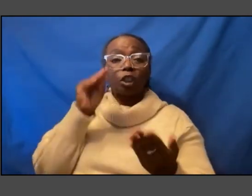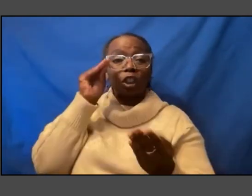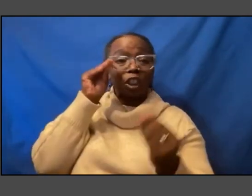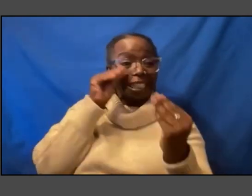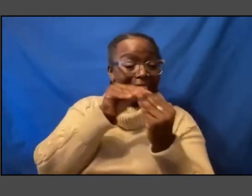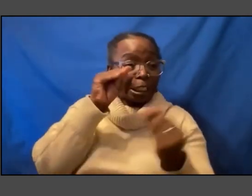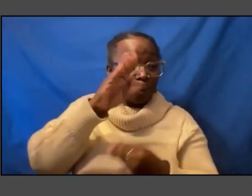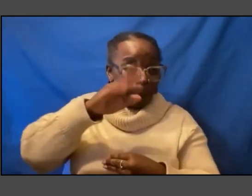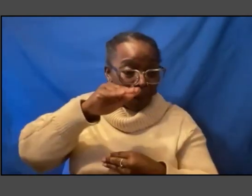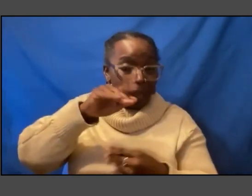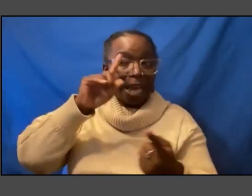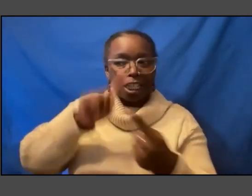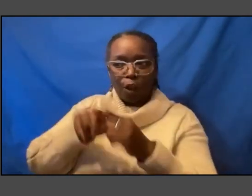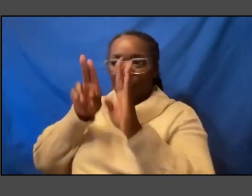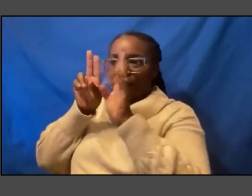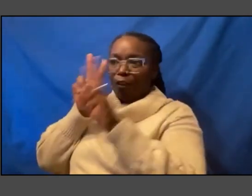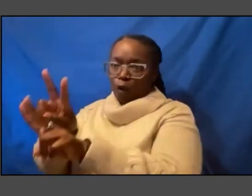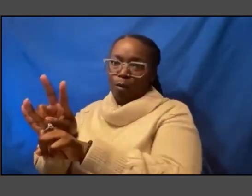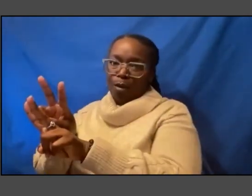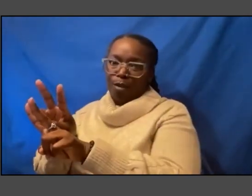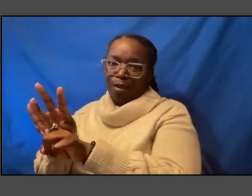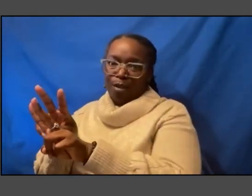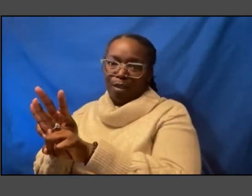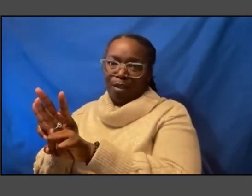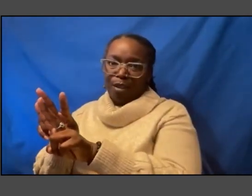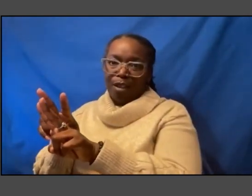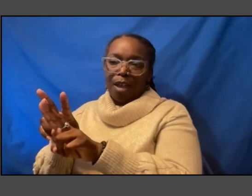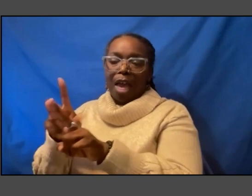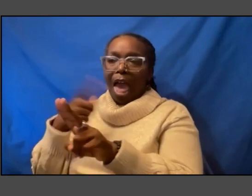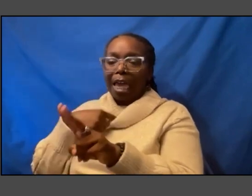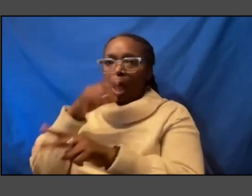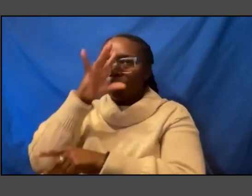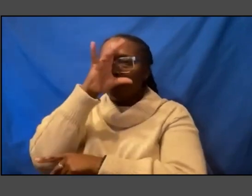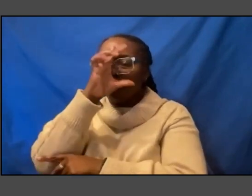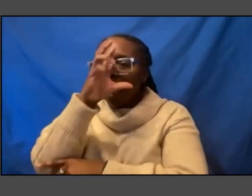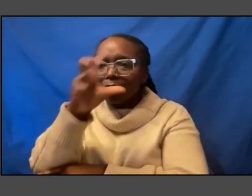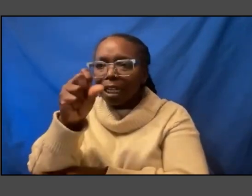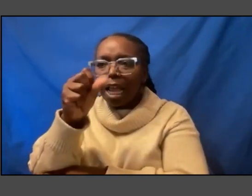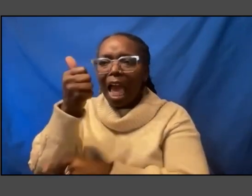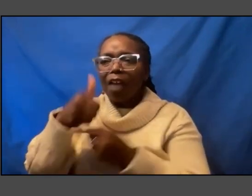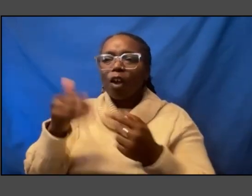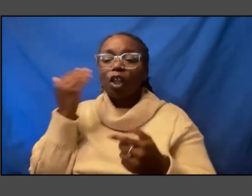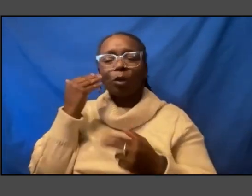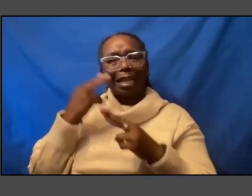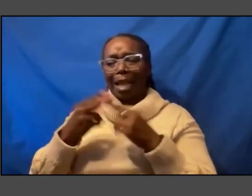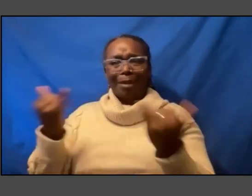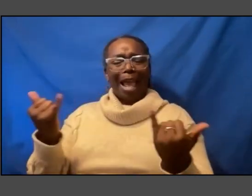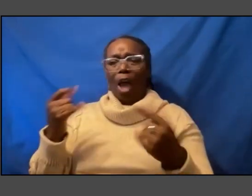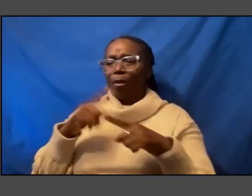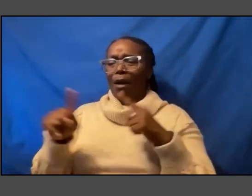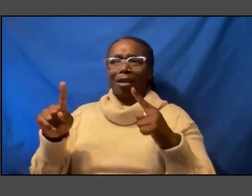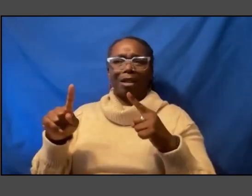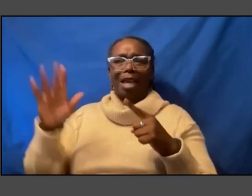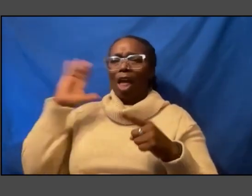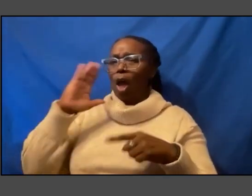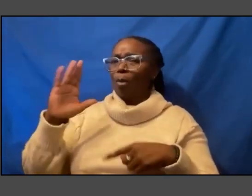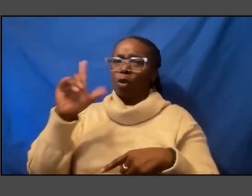um and i was so fascinated now everybody knows the name now but this is you know almost 20 years ago well more than 20 years ago